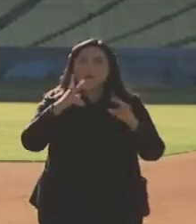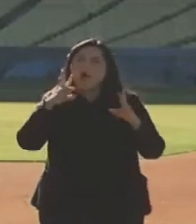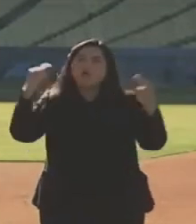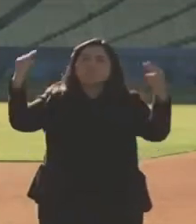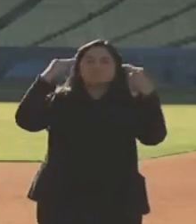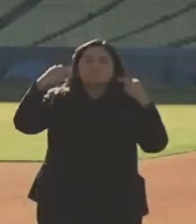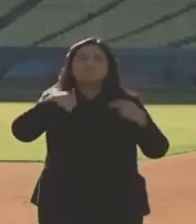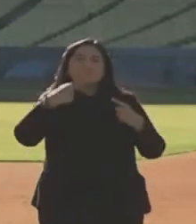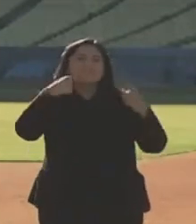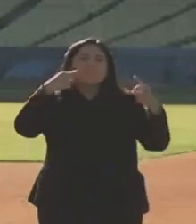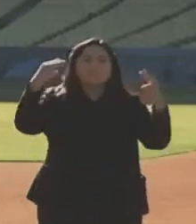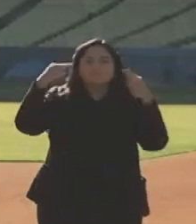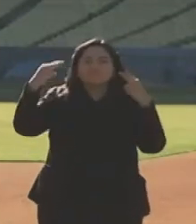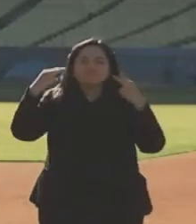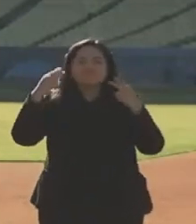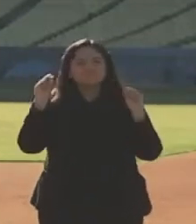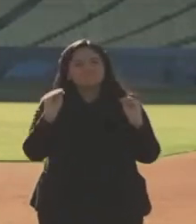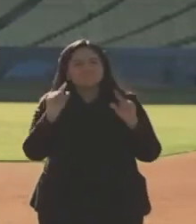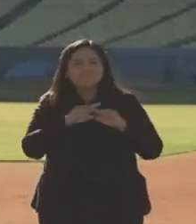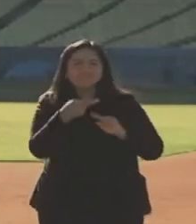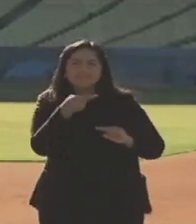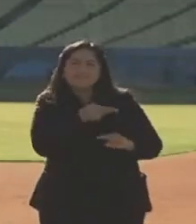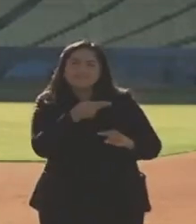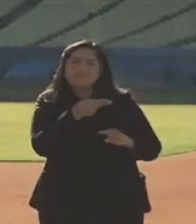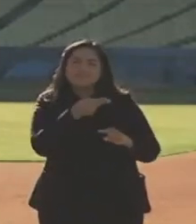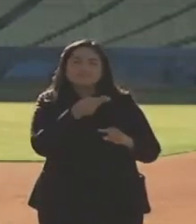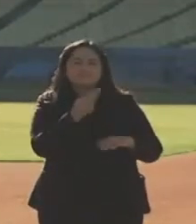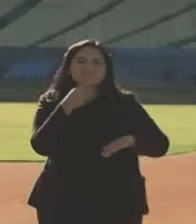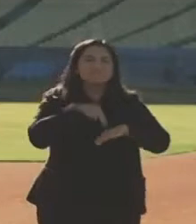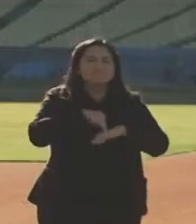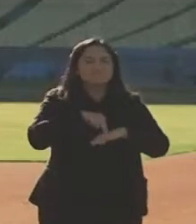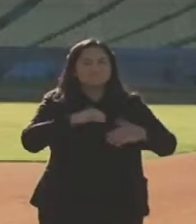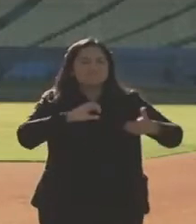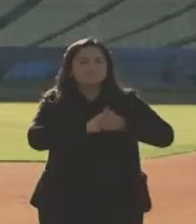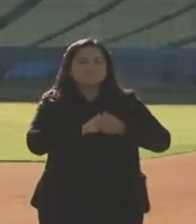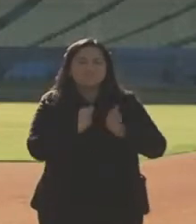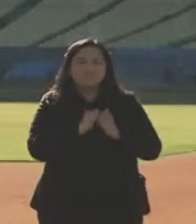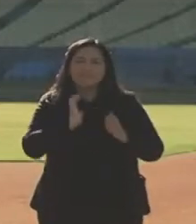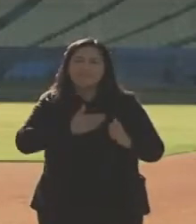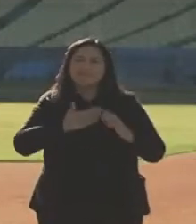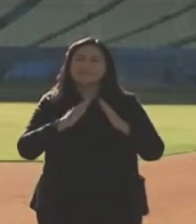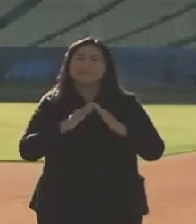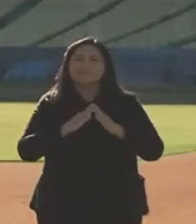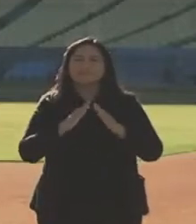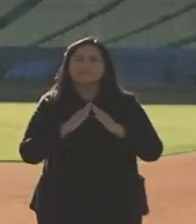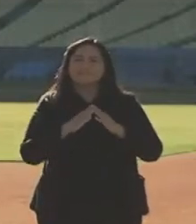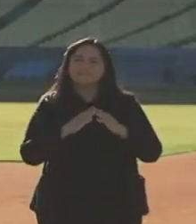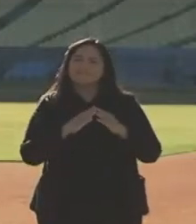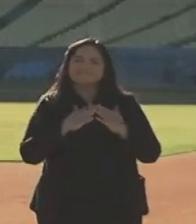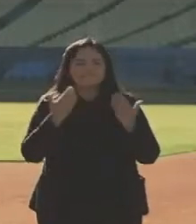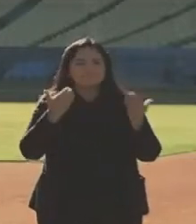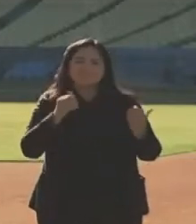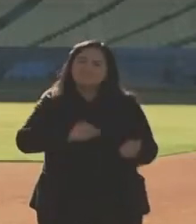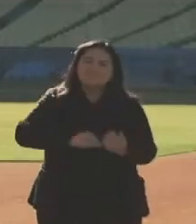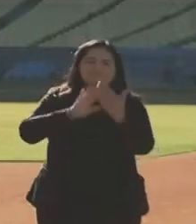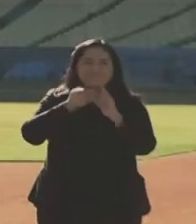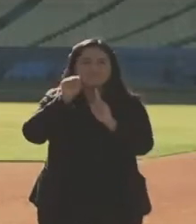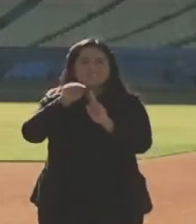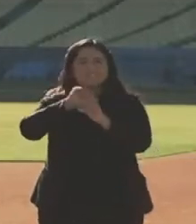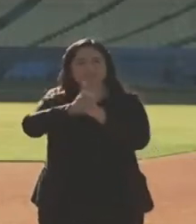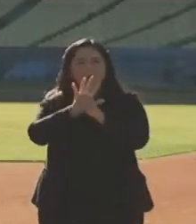notoriety, you emerged as a partner in this city to address probably the greatest